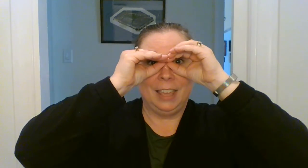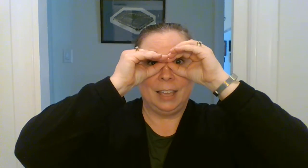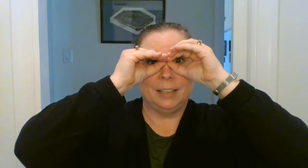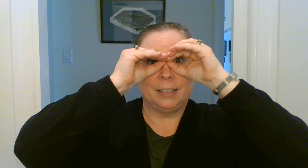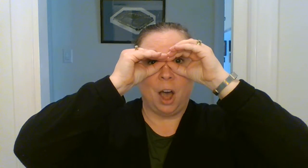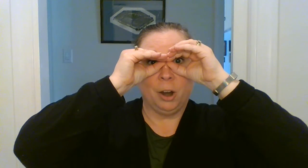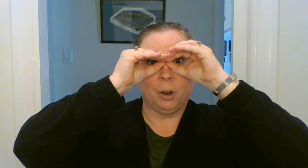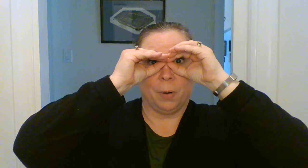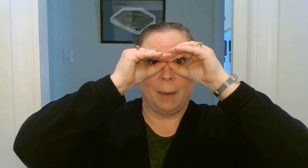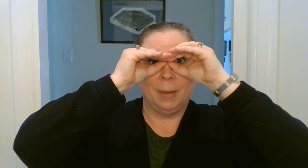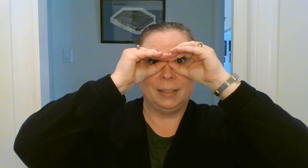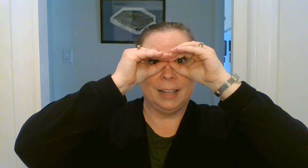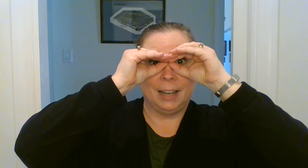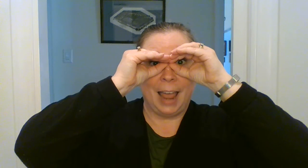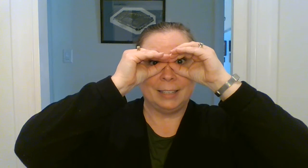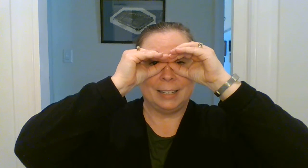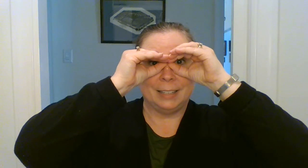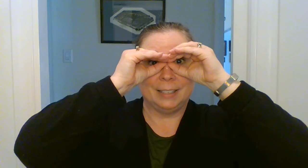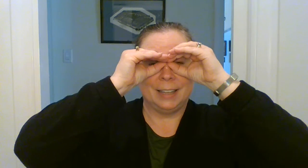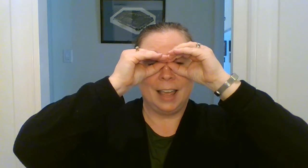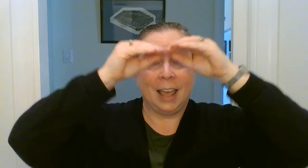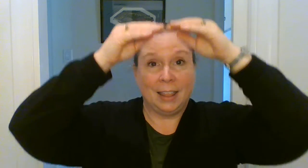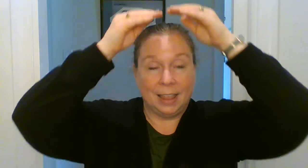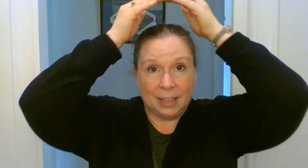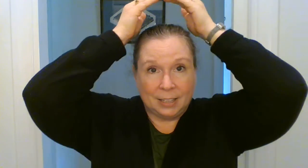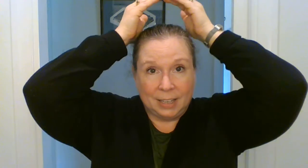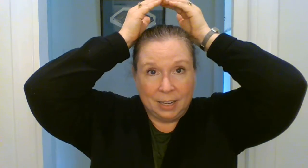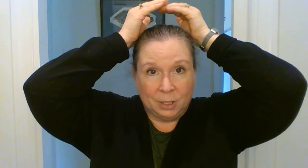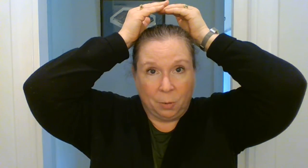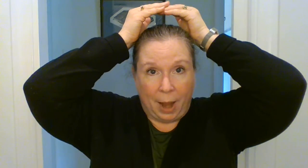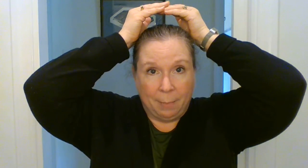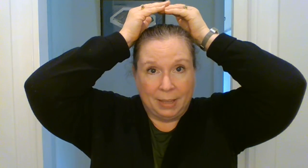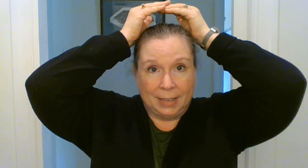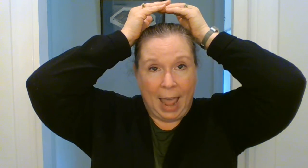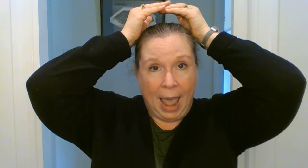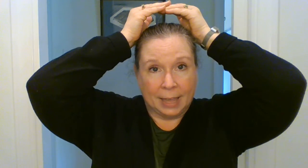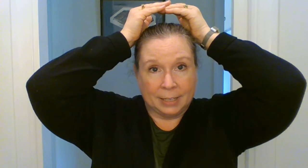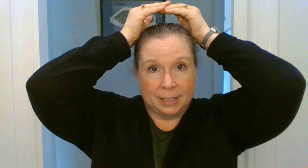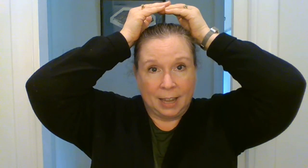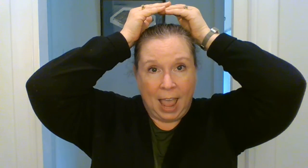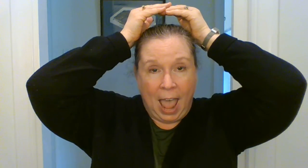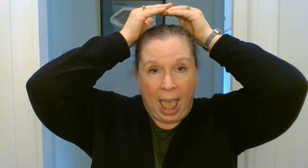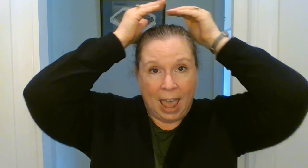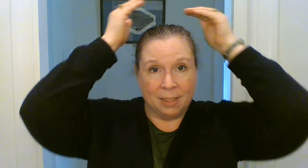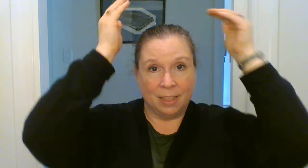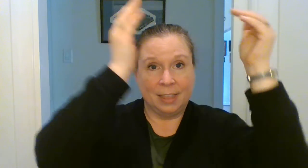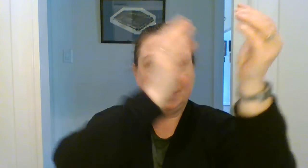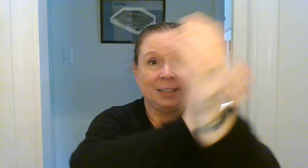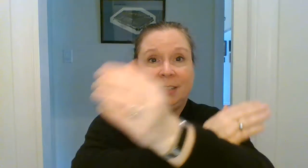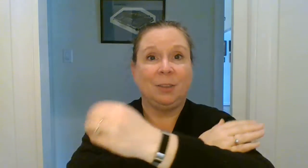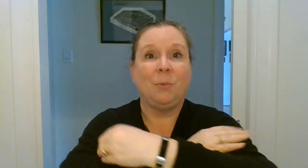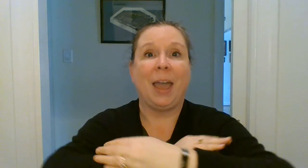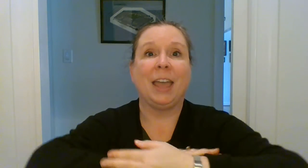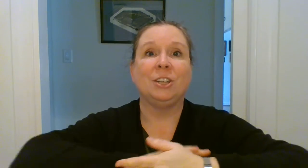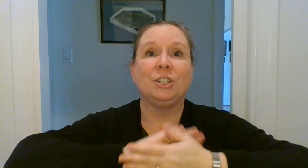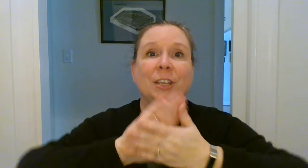These are Grandma's glasses. This is Grandma's hat and this is the way she